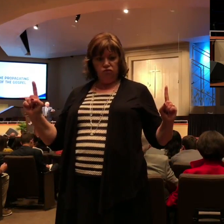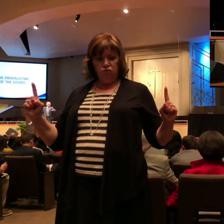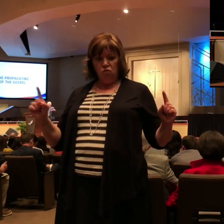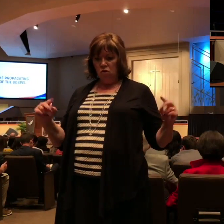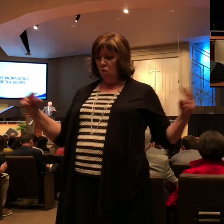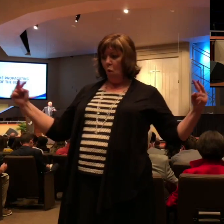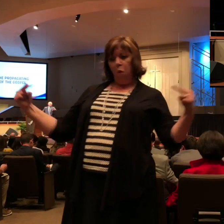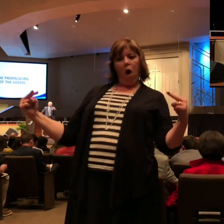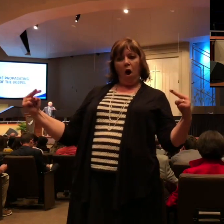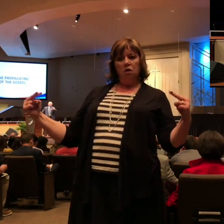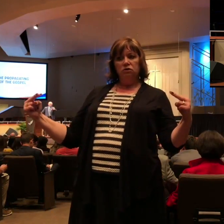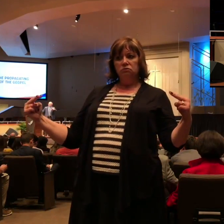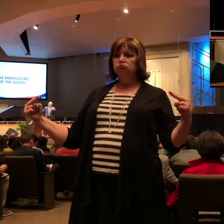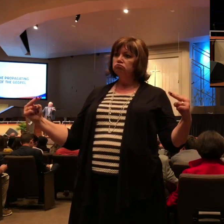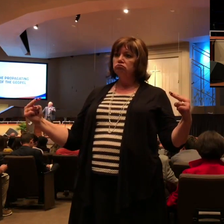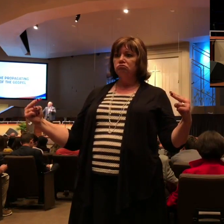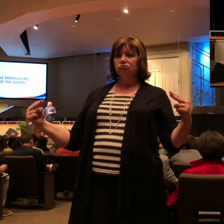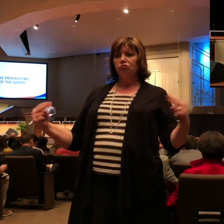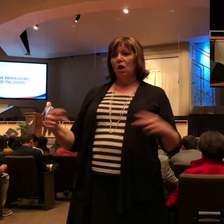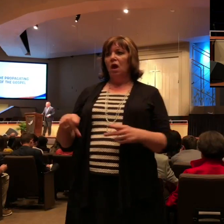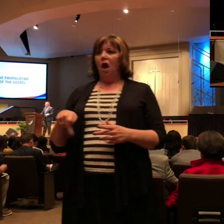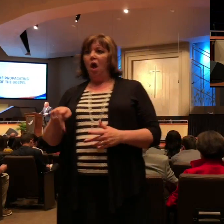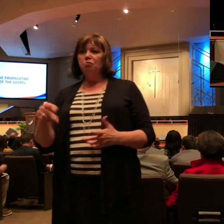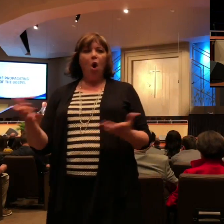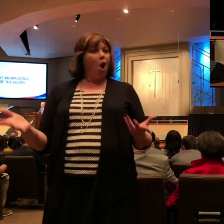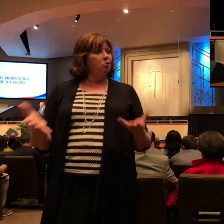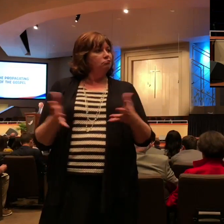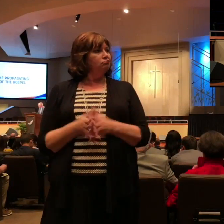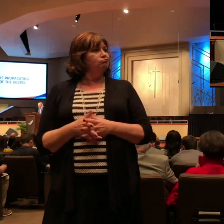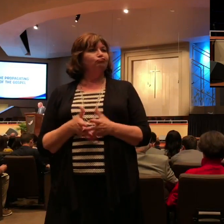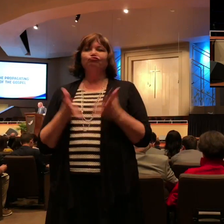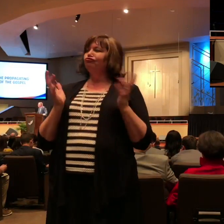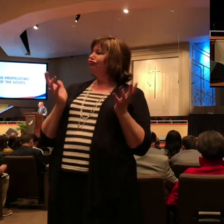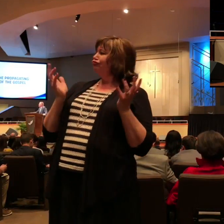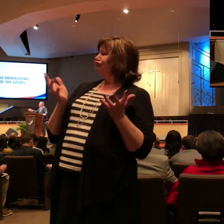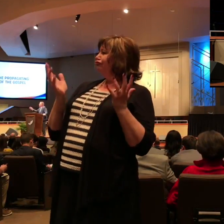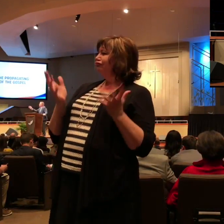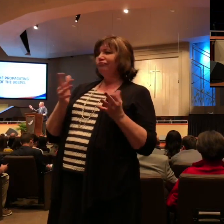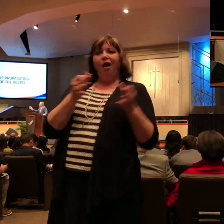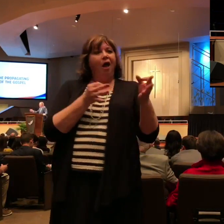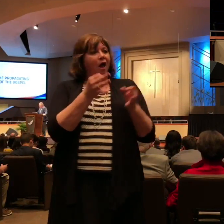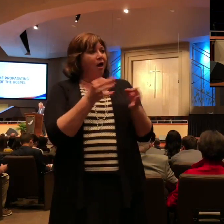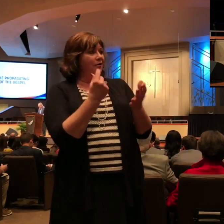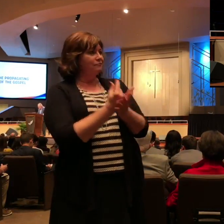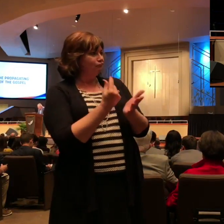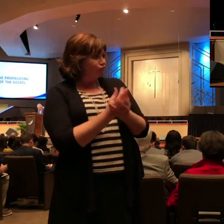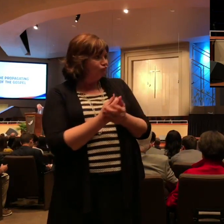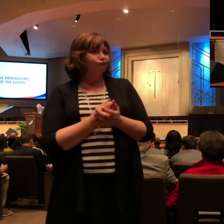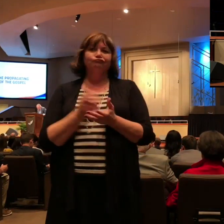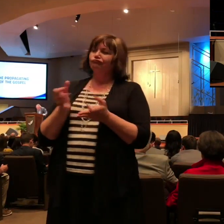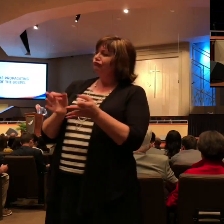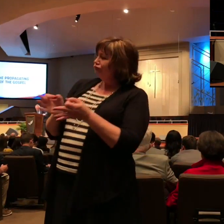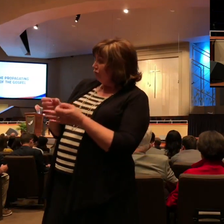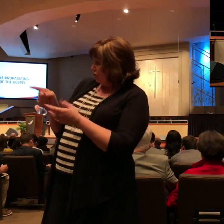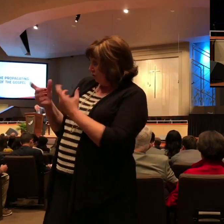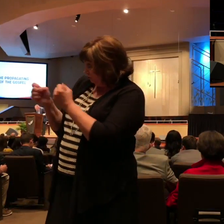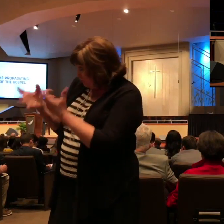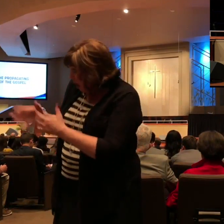these men talk, and no doubt as the conversation takes place in the barracks, and no doubt as all of this begins to filter its way